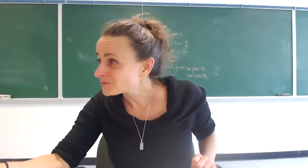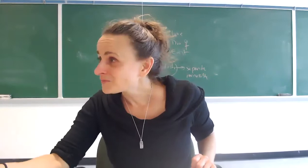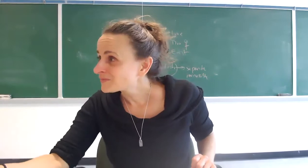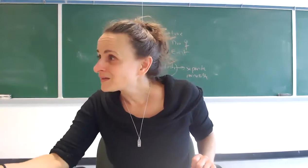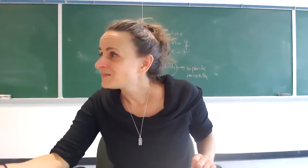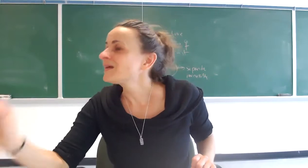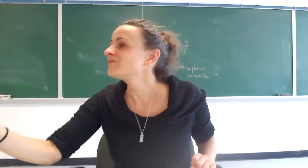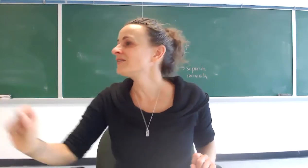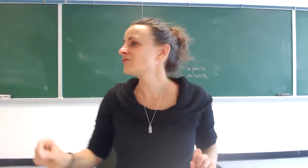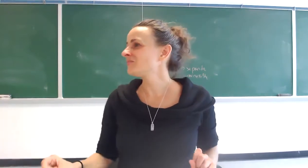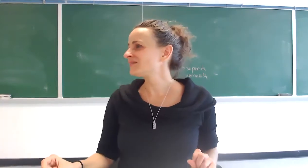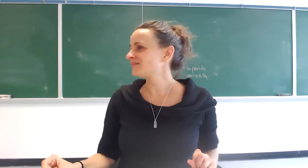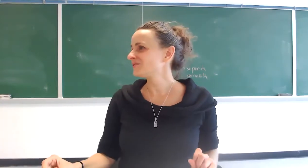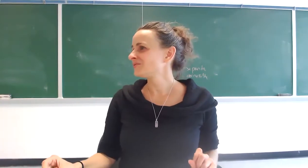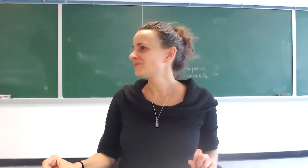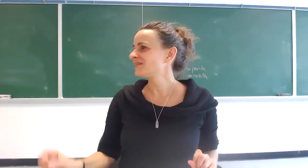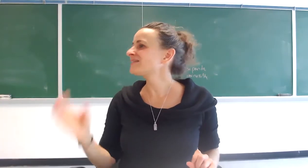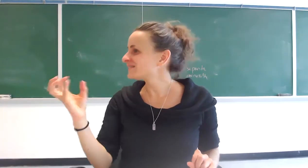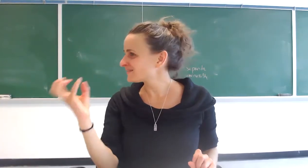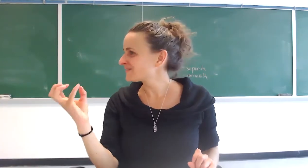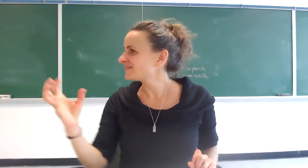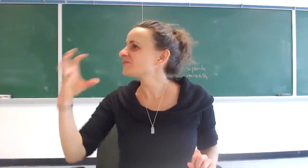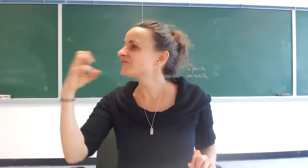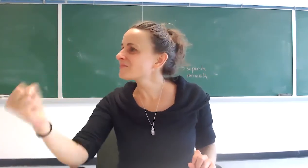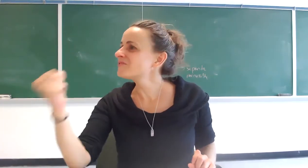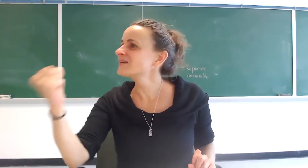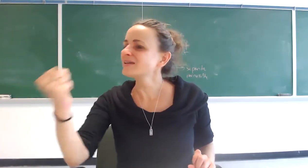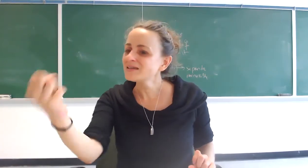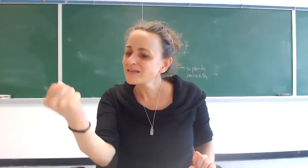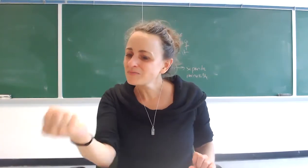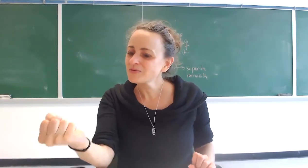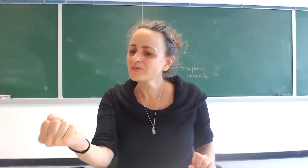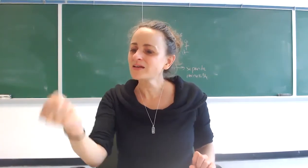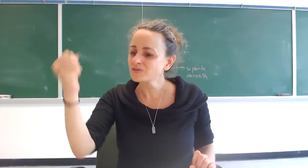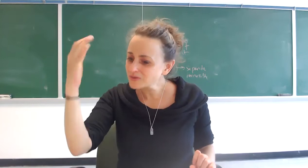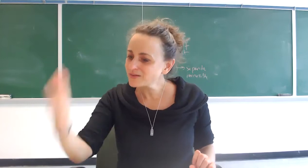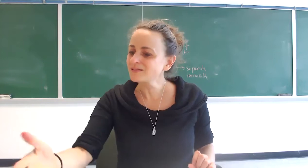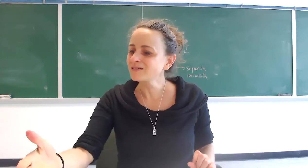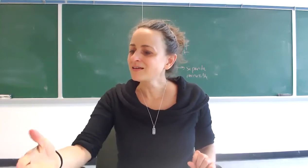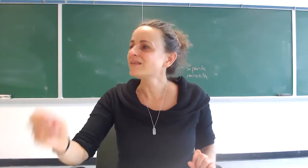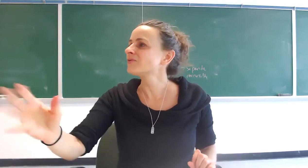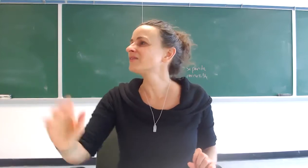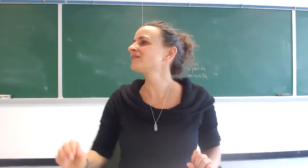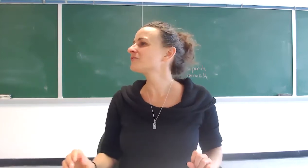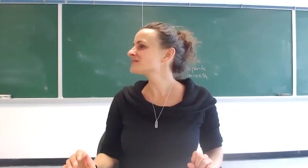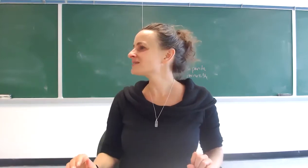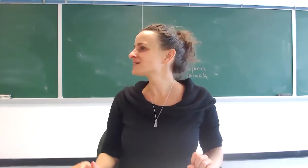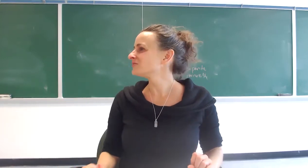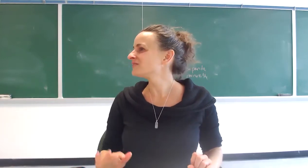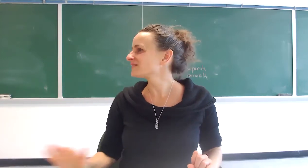they have not submitted you that's the there's something in that person that you killed that was still resisting you till